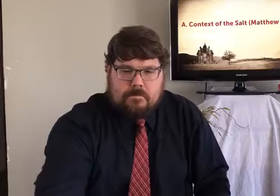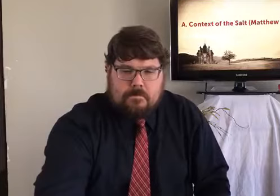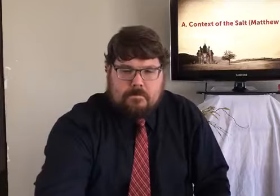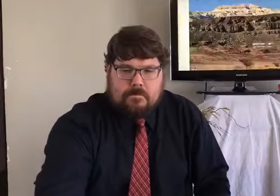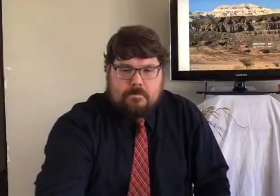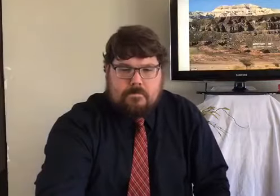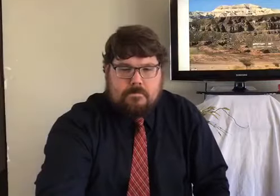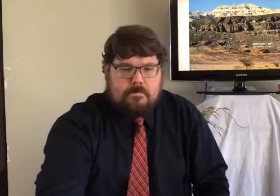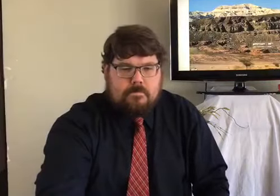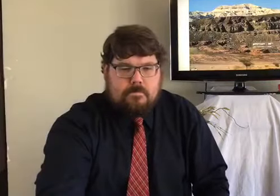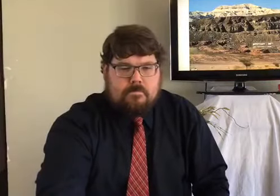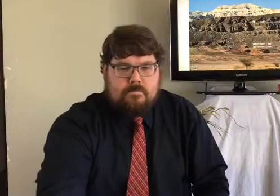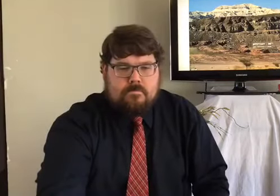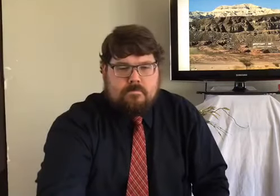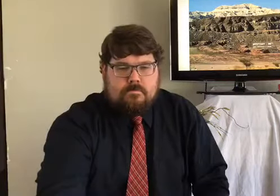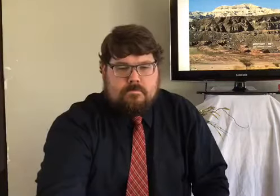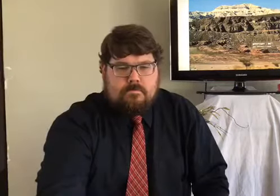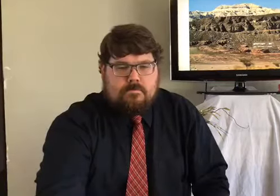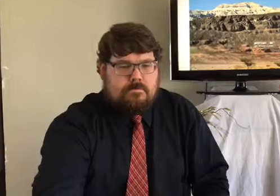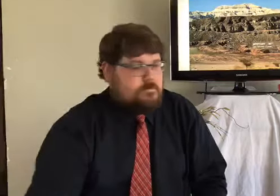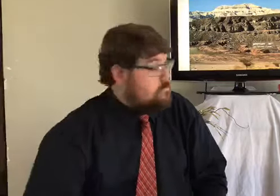cities used to be. No.